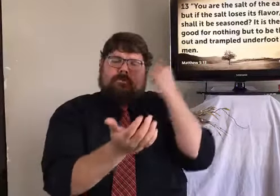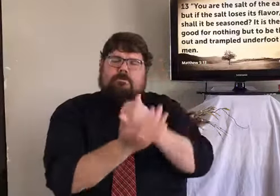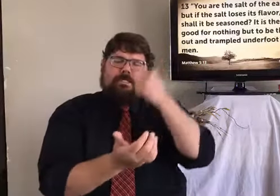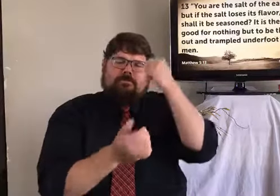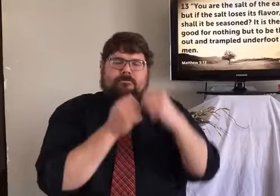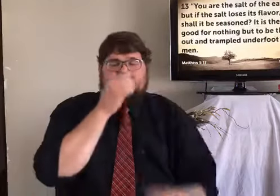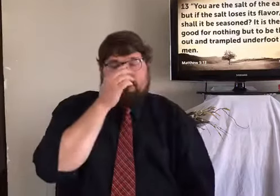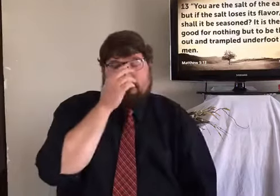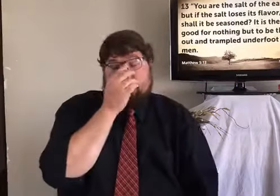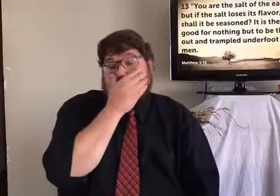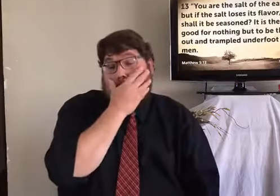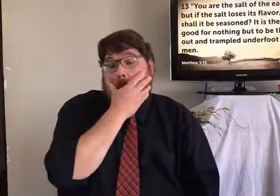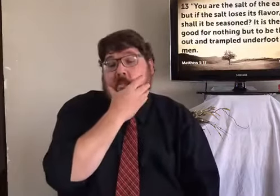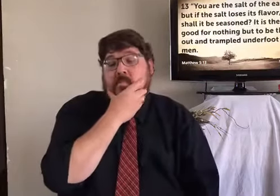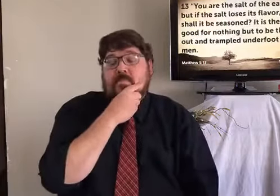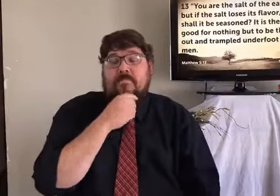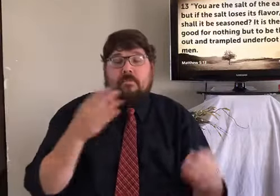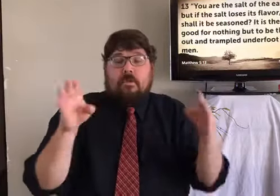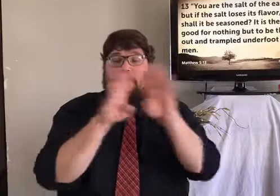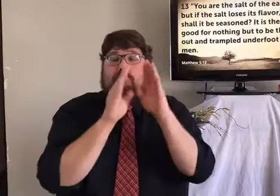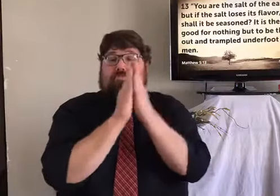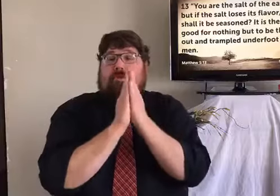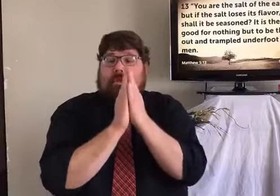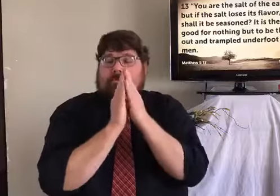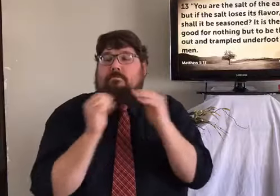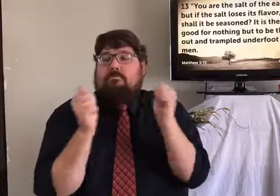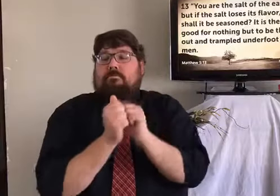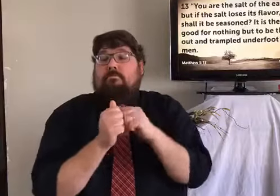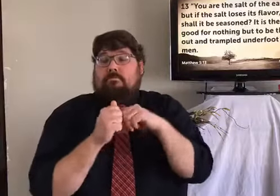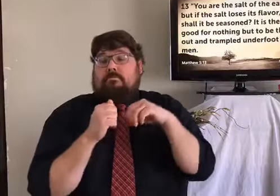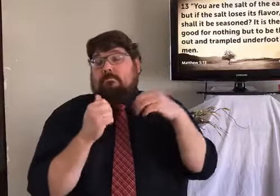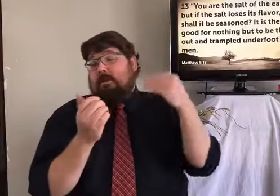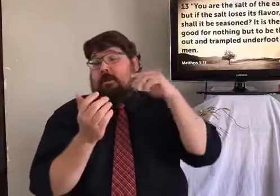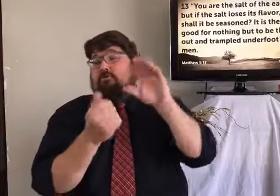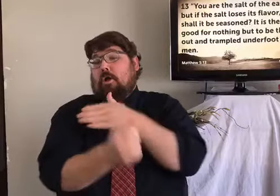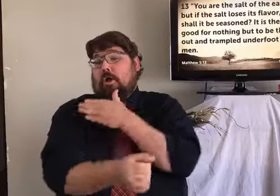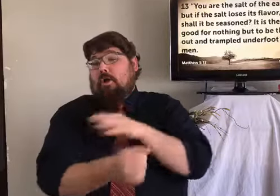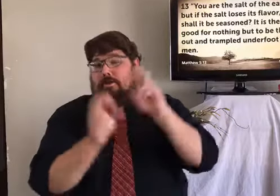And to do that we need to look at your perfect balance that you have. In Jesus' name, Amen.